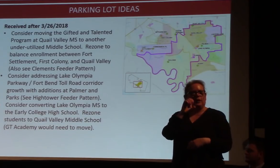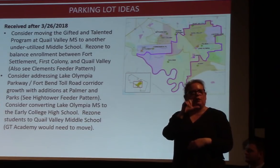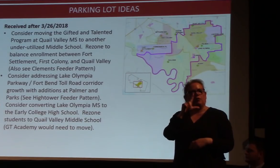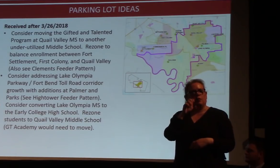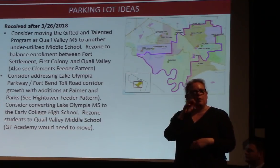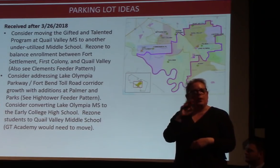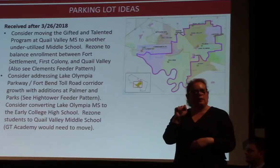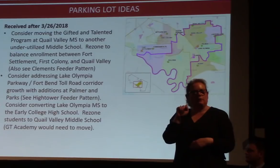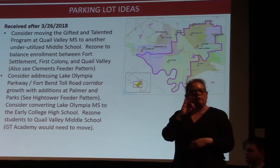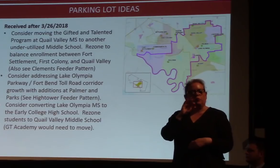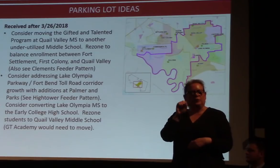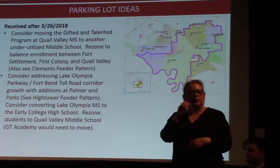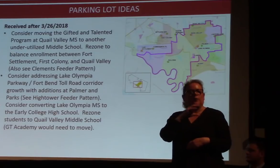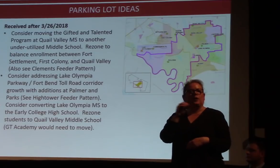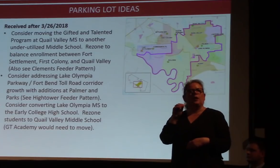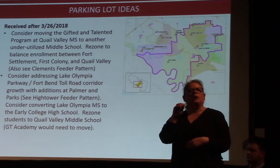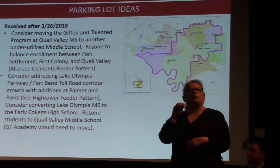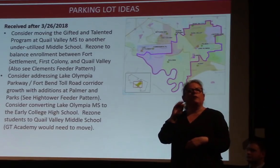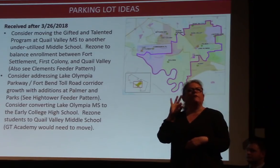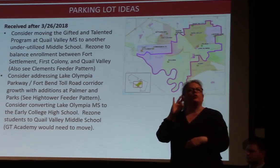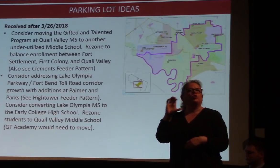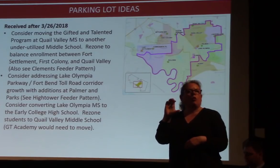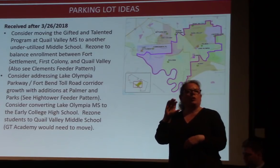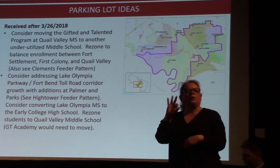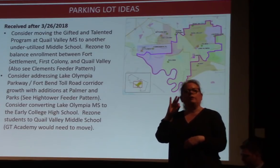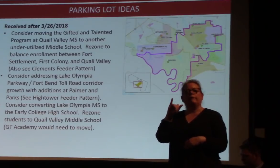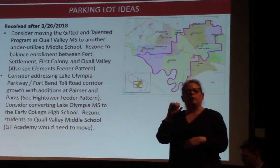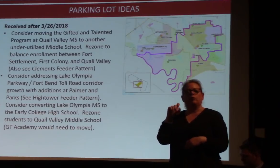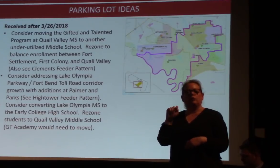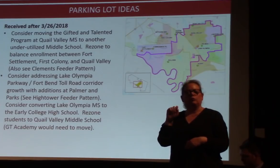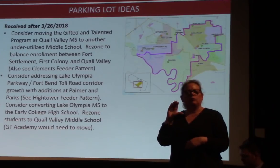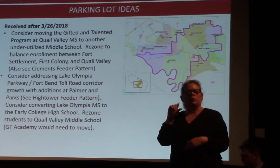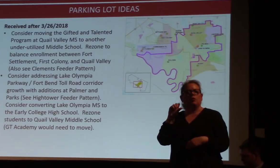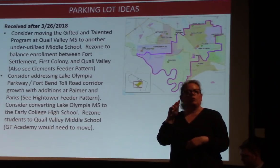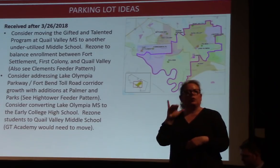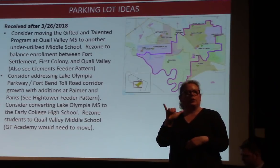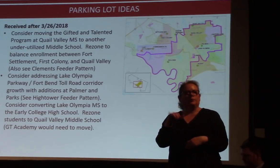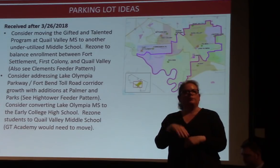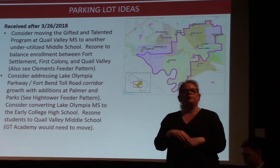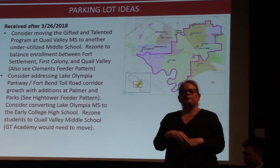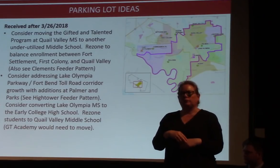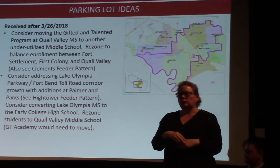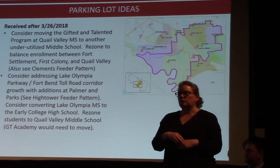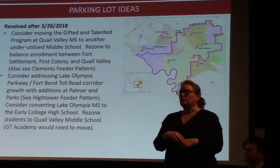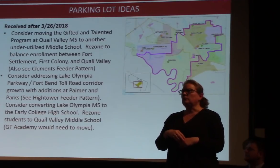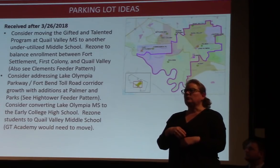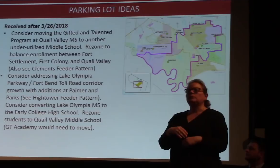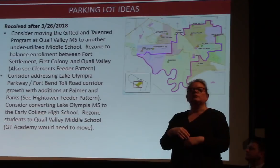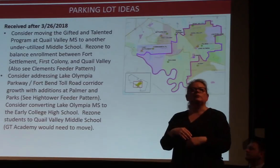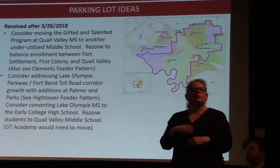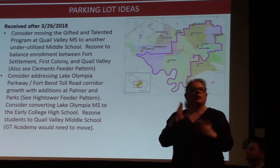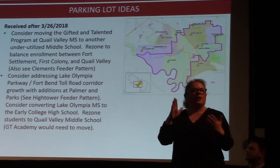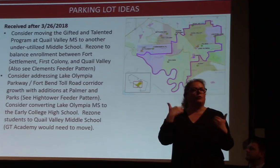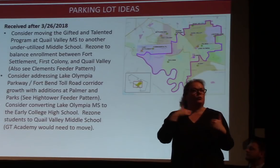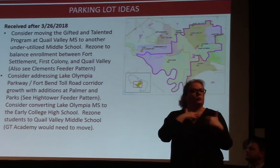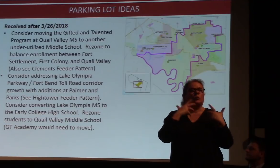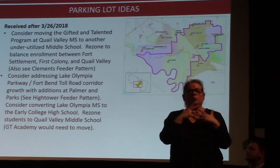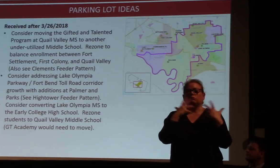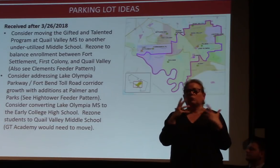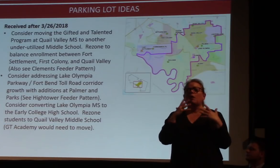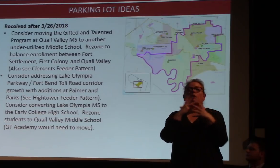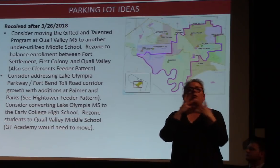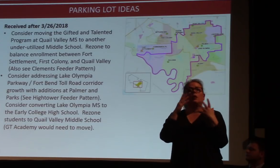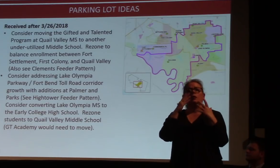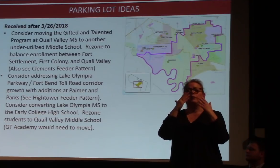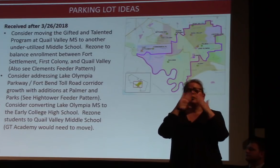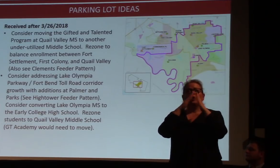process is going to require a dedicated program and a process that's going to have extensive community engagement. It wouldn't have any rezoning for next